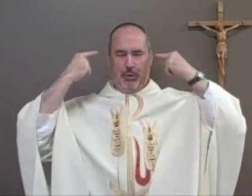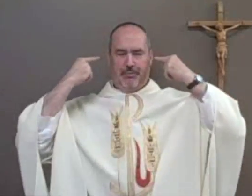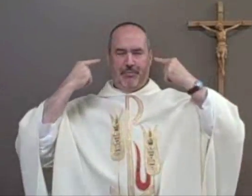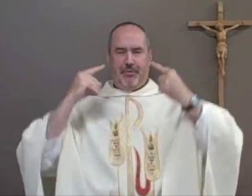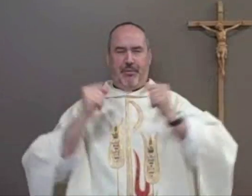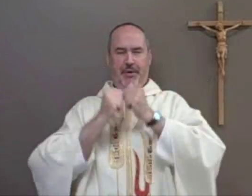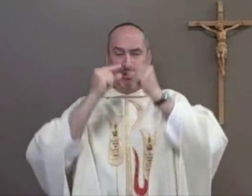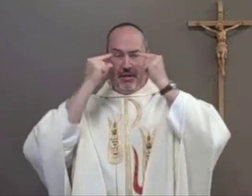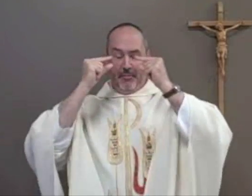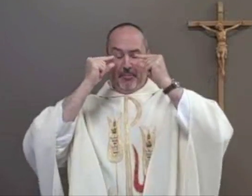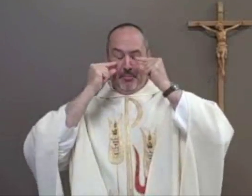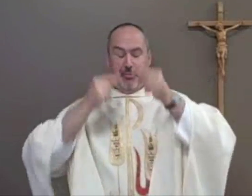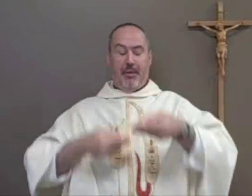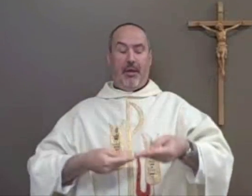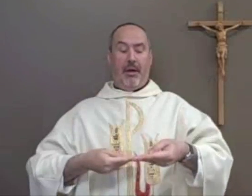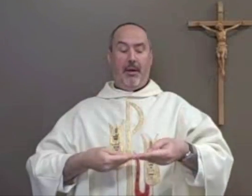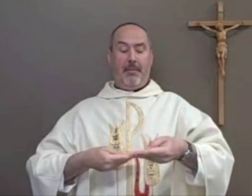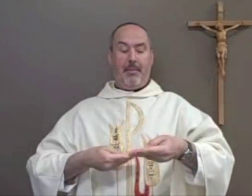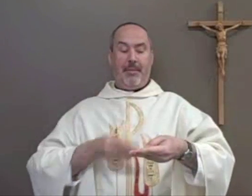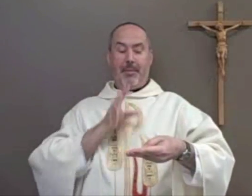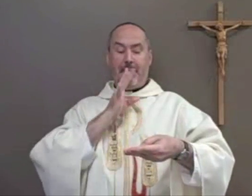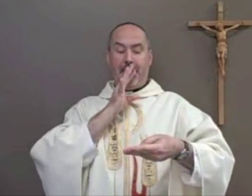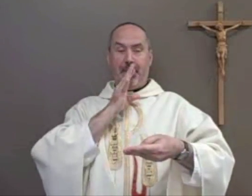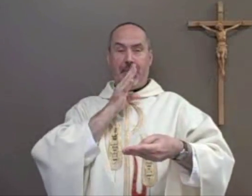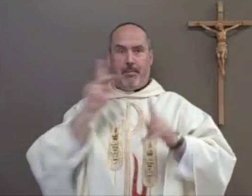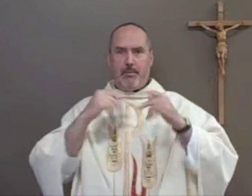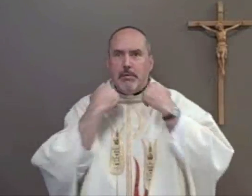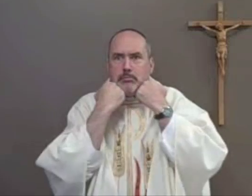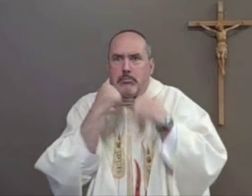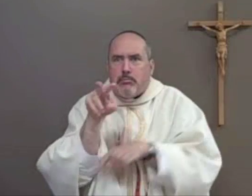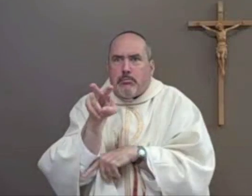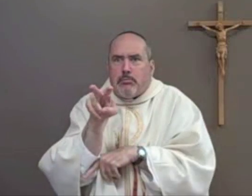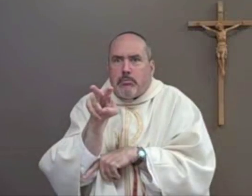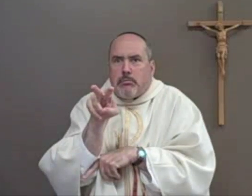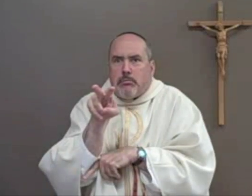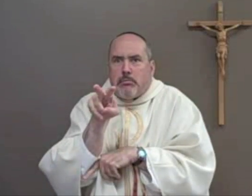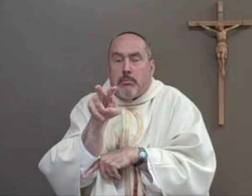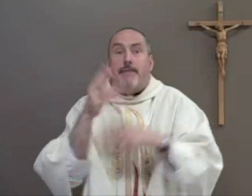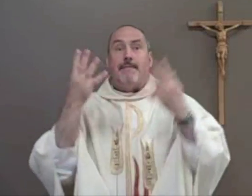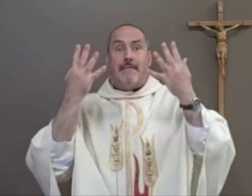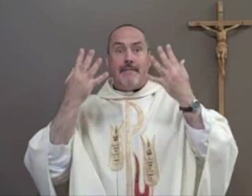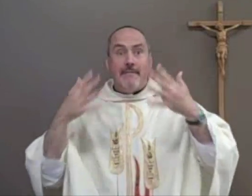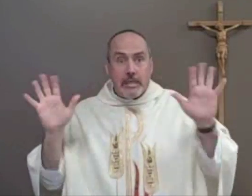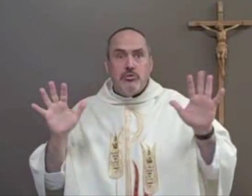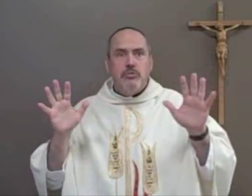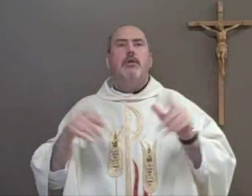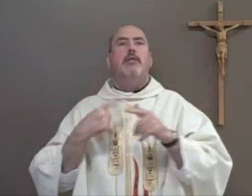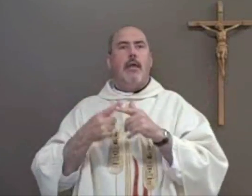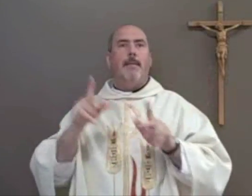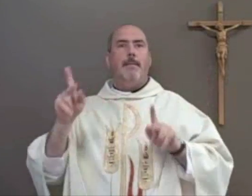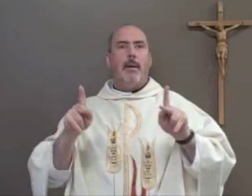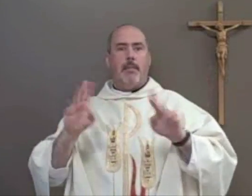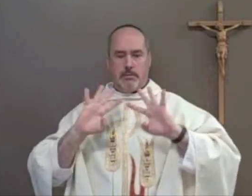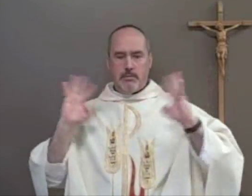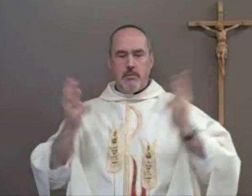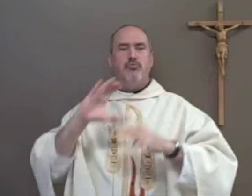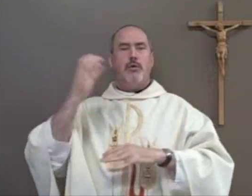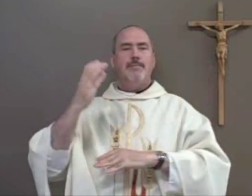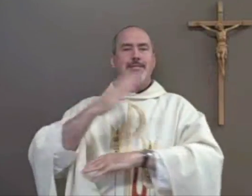and all her regal and royalness reading her speech to her subjects and people glued on every word she's saying after